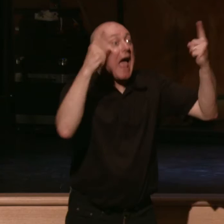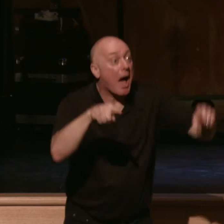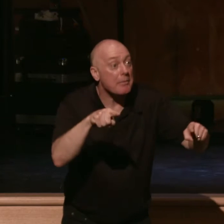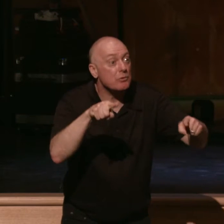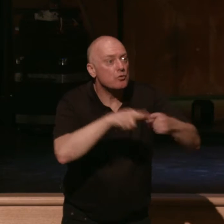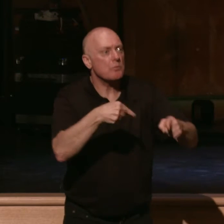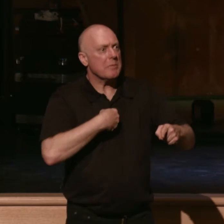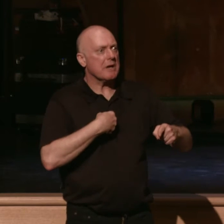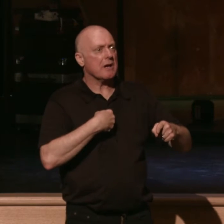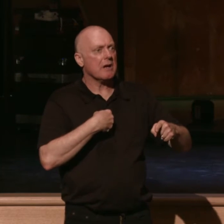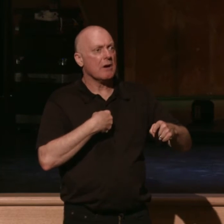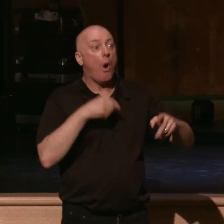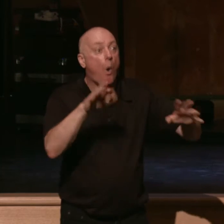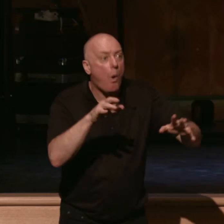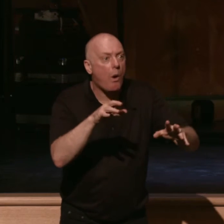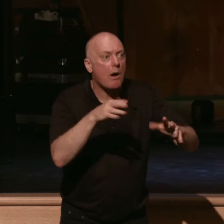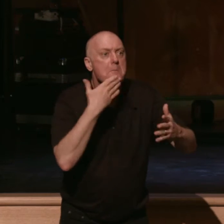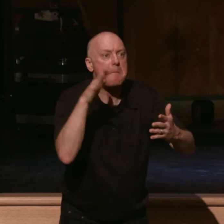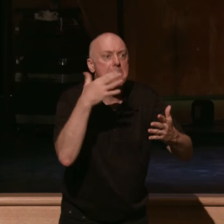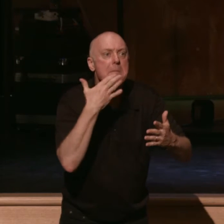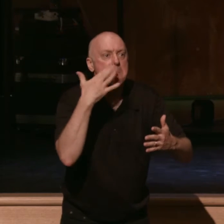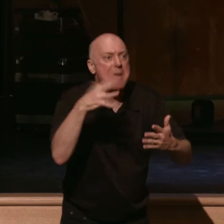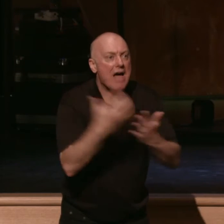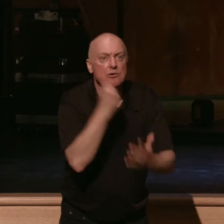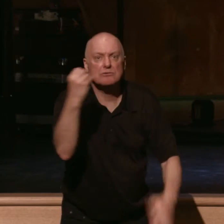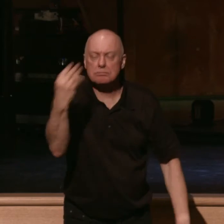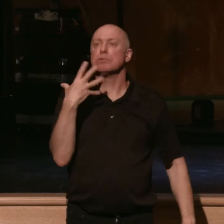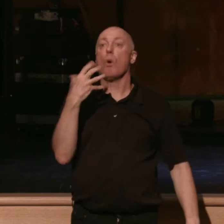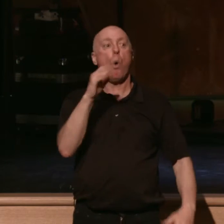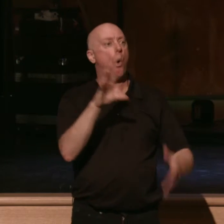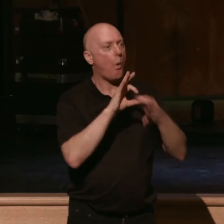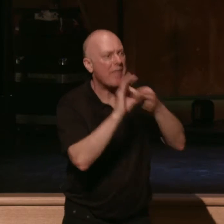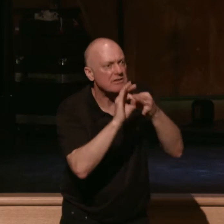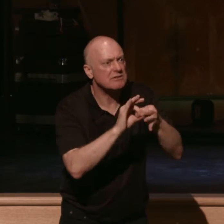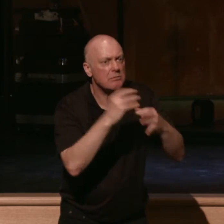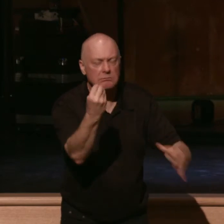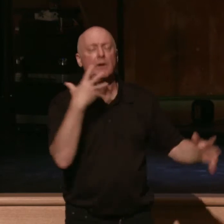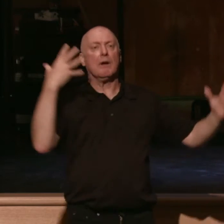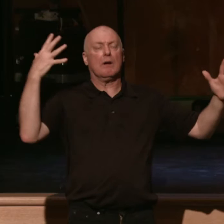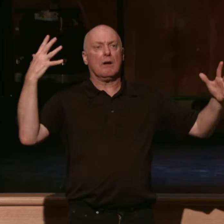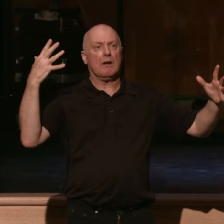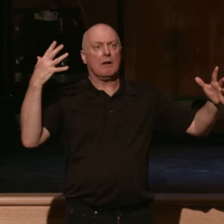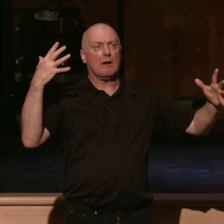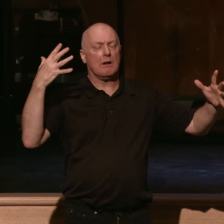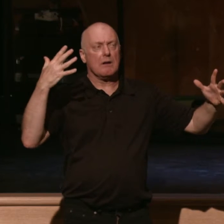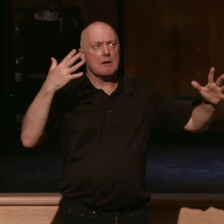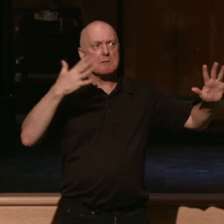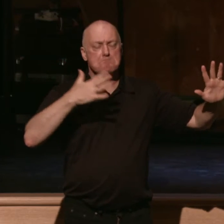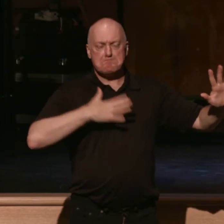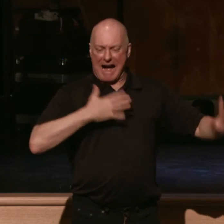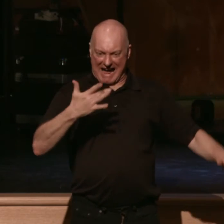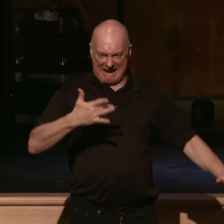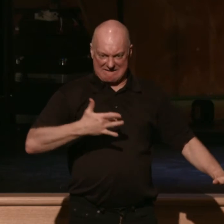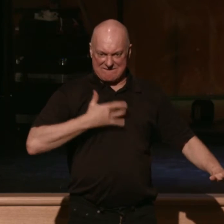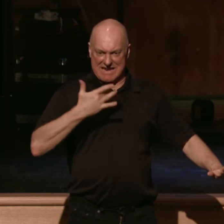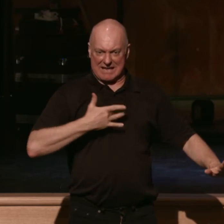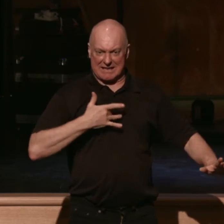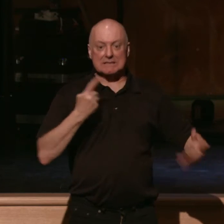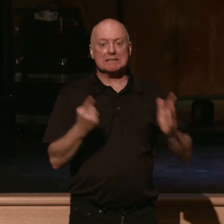day, or the news that I get, or the relationships I have with people, in that moment, my feelings override the truth of God's